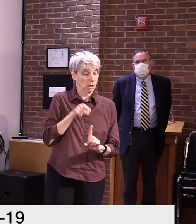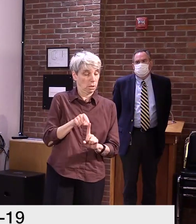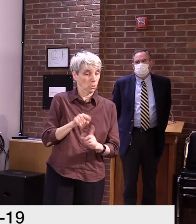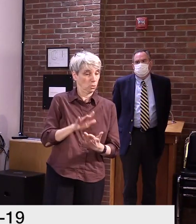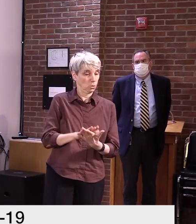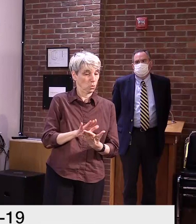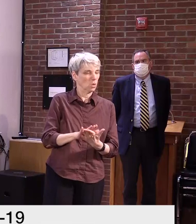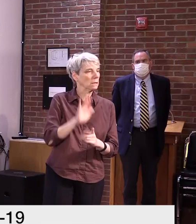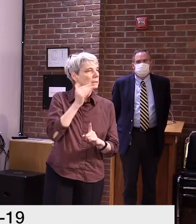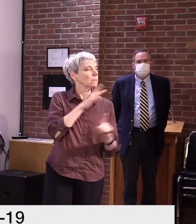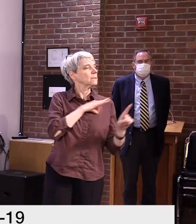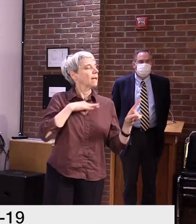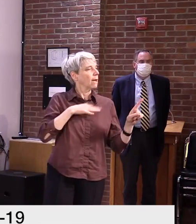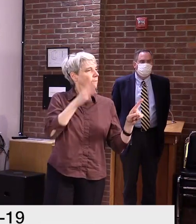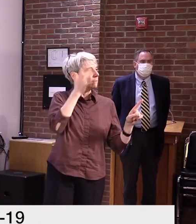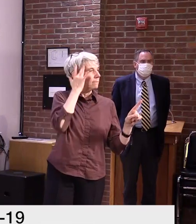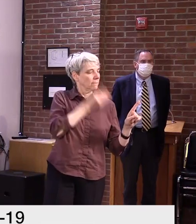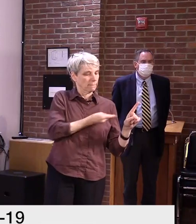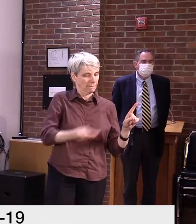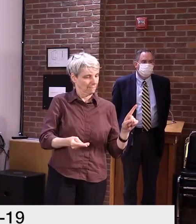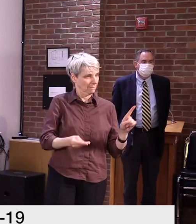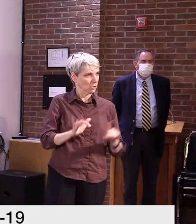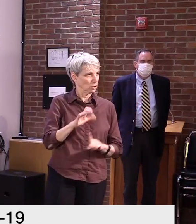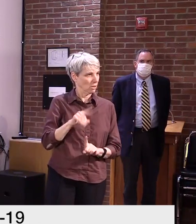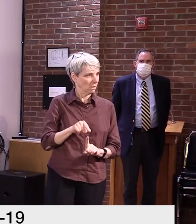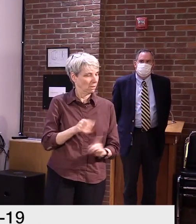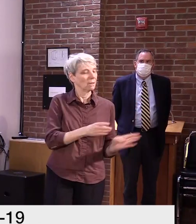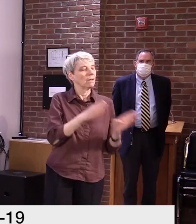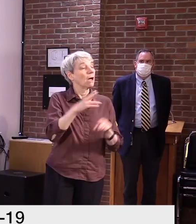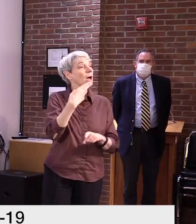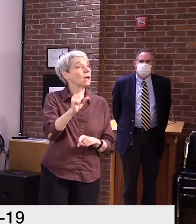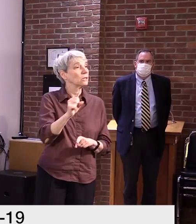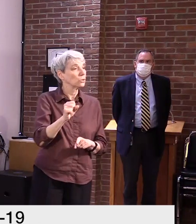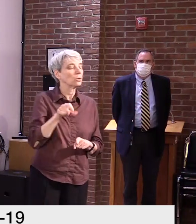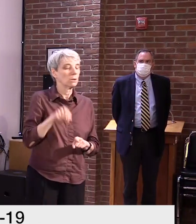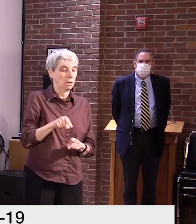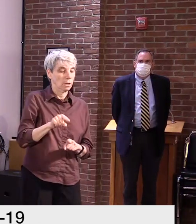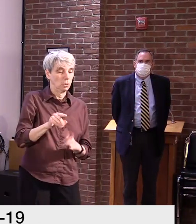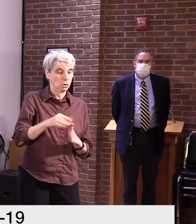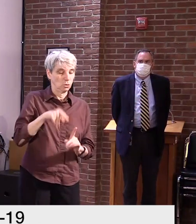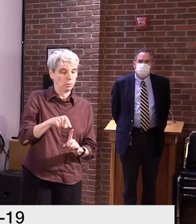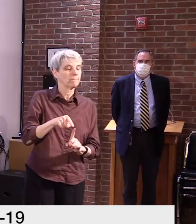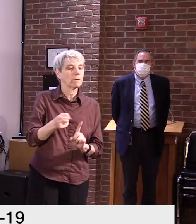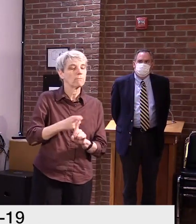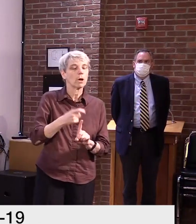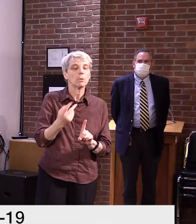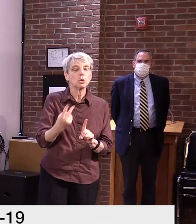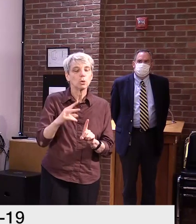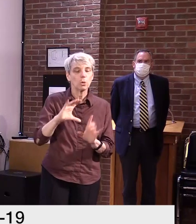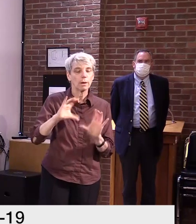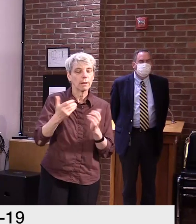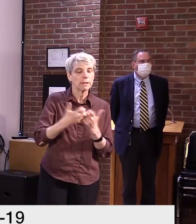infected by a staff member, while one student in high school was potentially infected via exposure to two classmates.